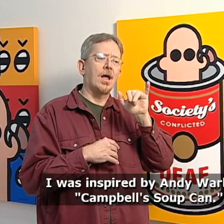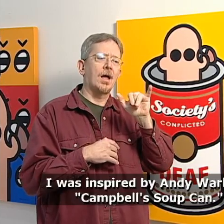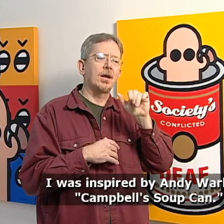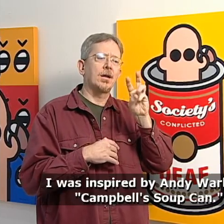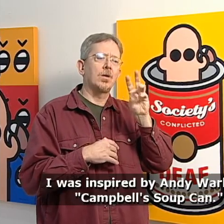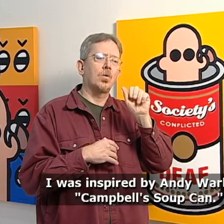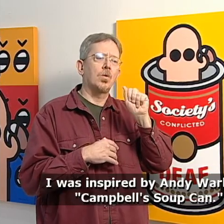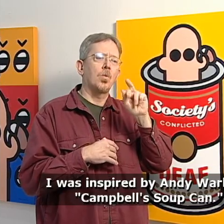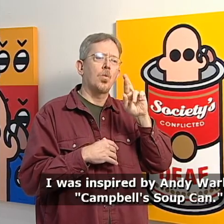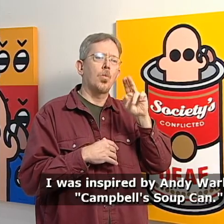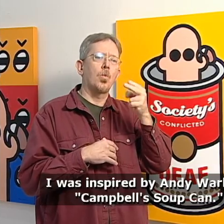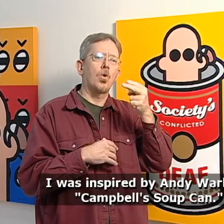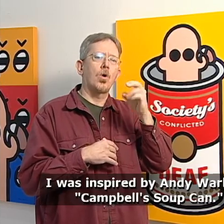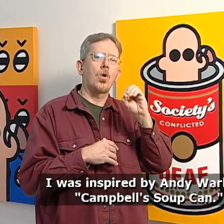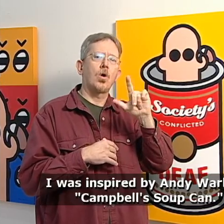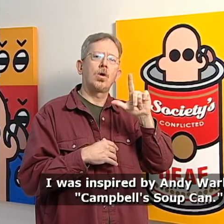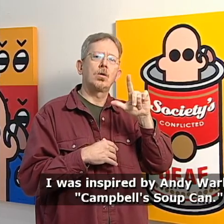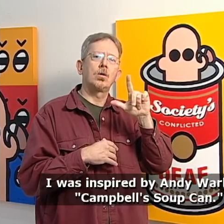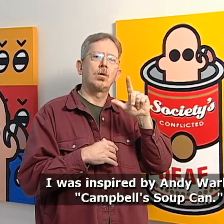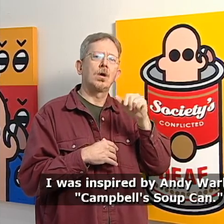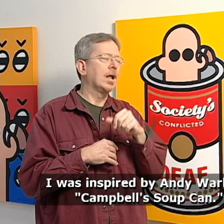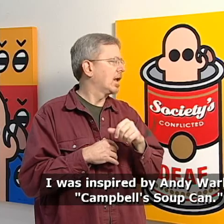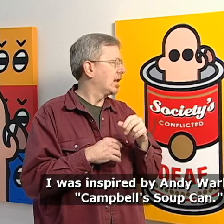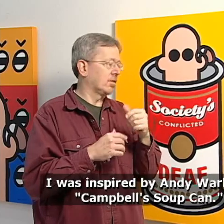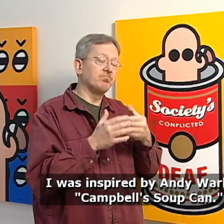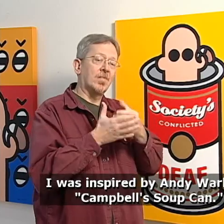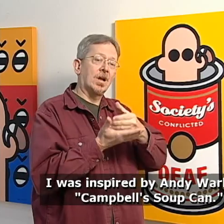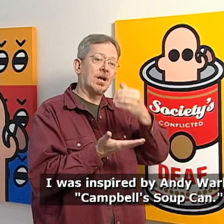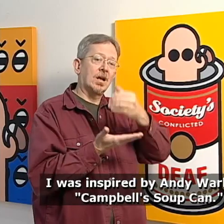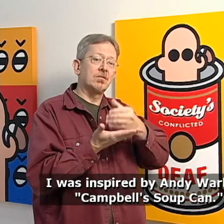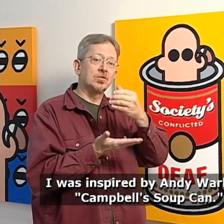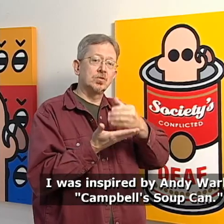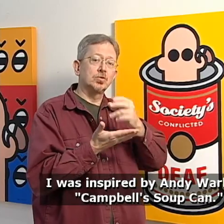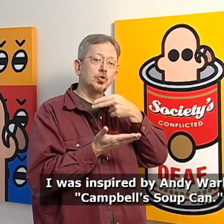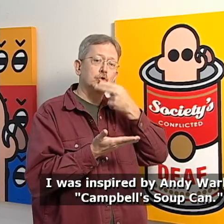I was inspired by Andy Warhol's Campbell's Soup can.